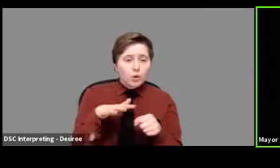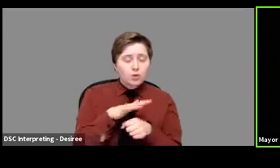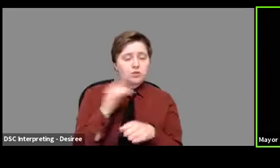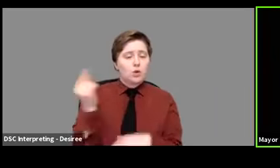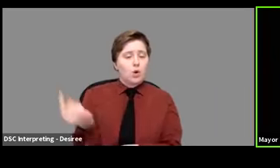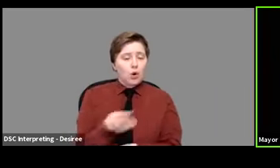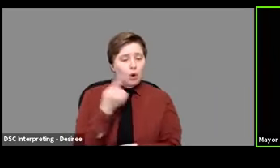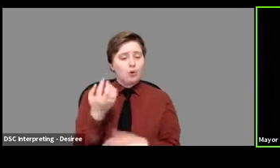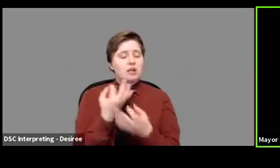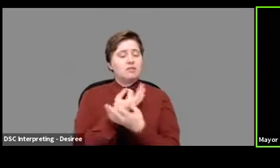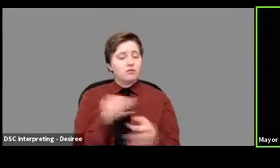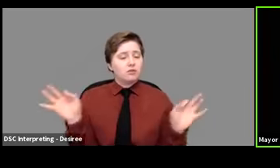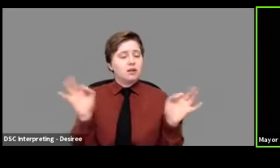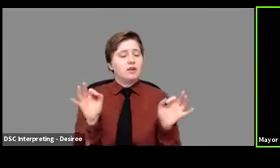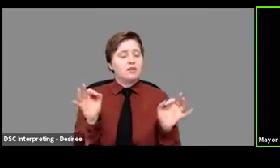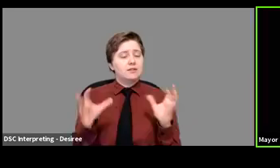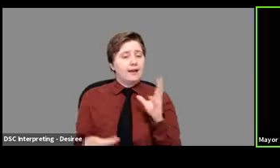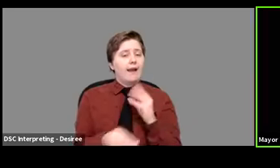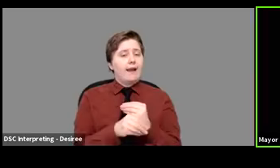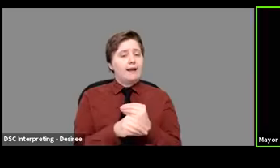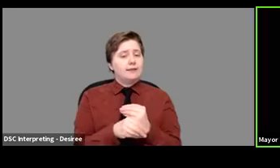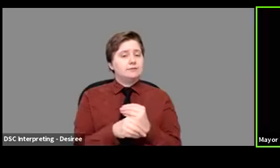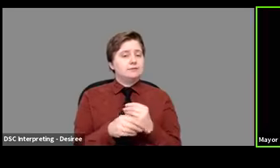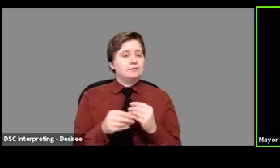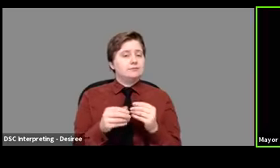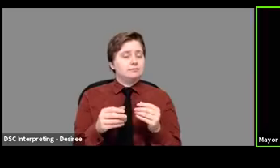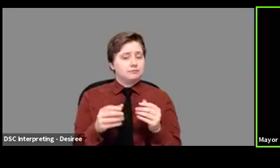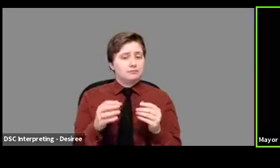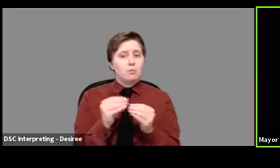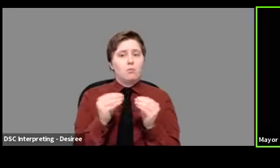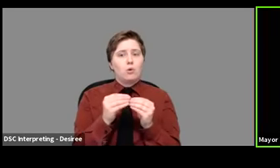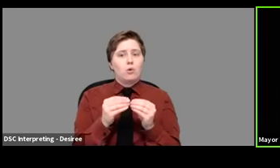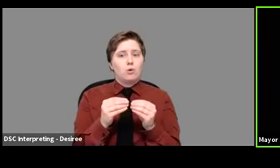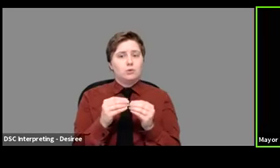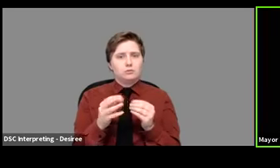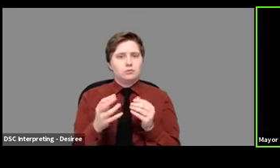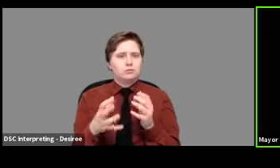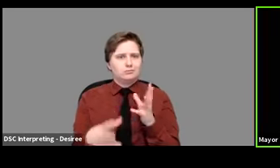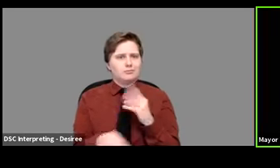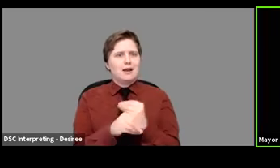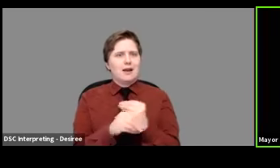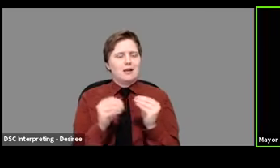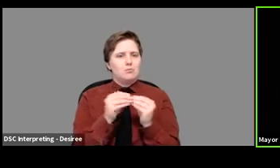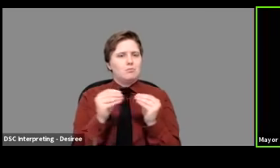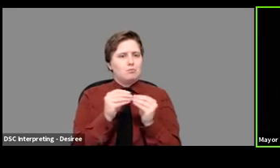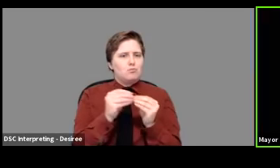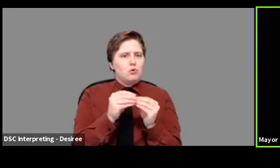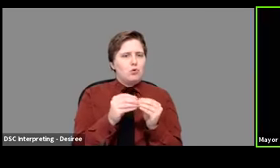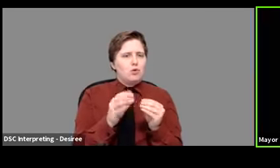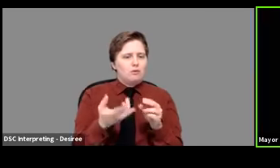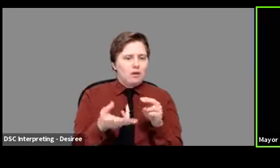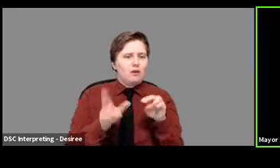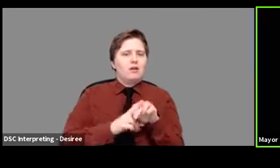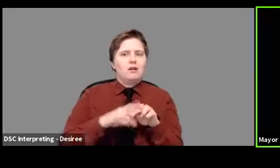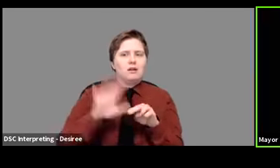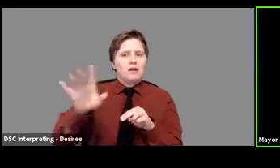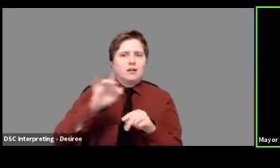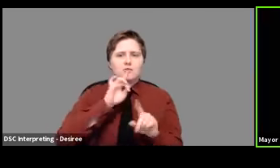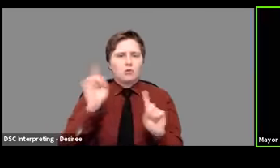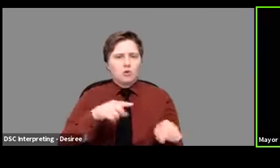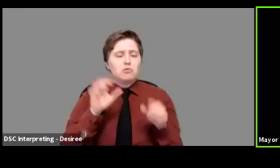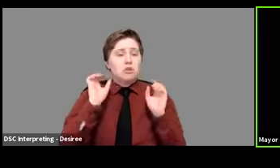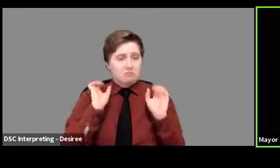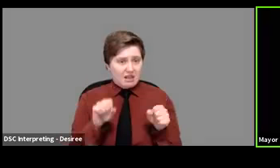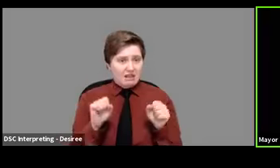always free to, uh, add on or to supplement, uh, or to, uh, enhance his orders. Um,